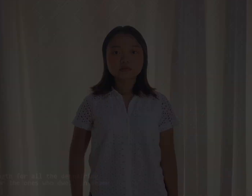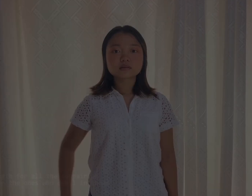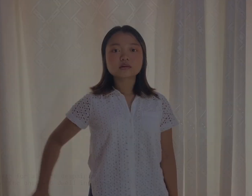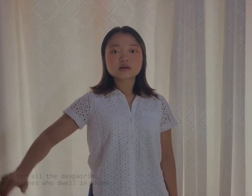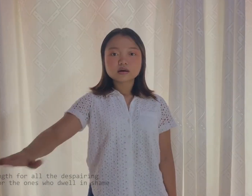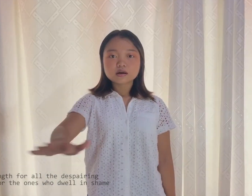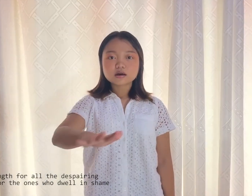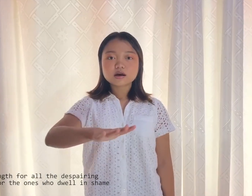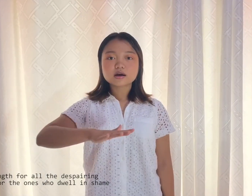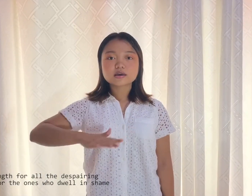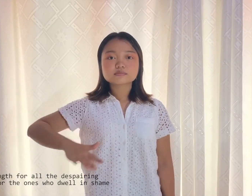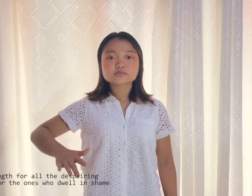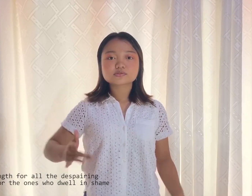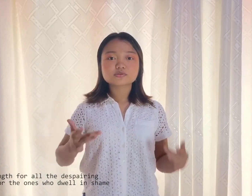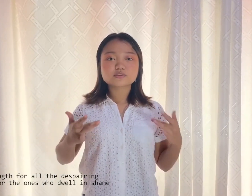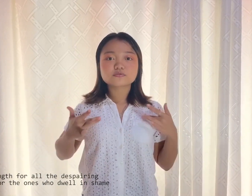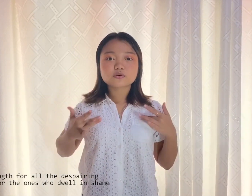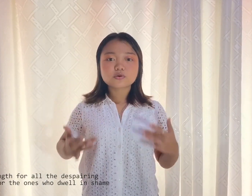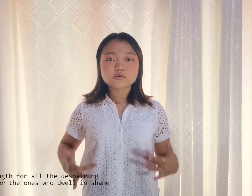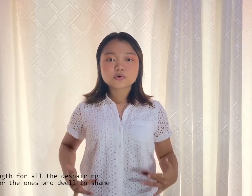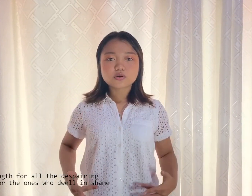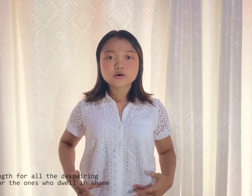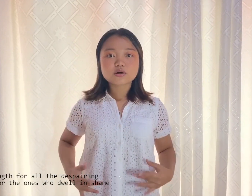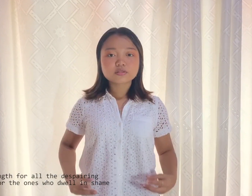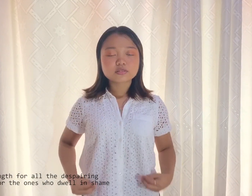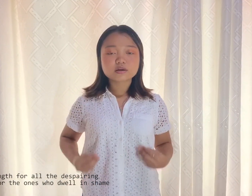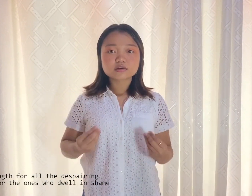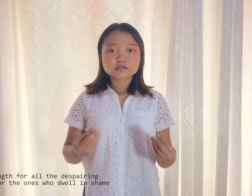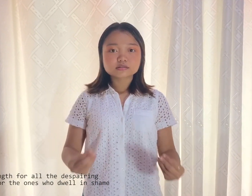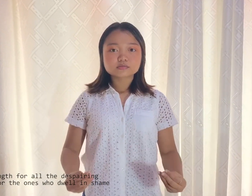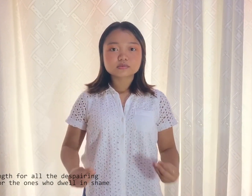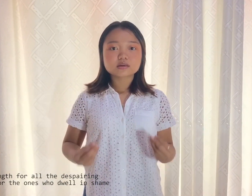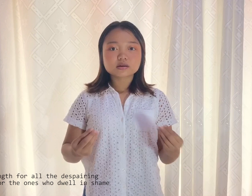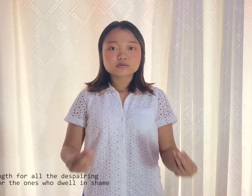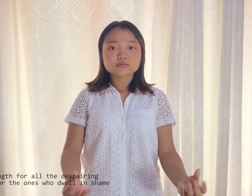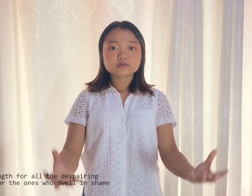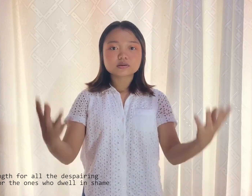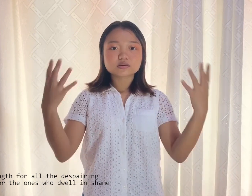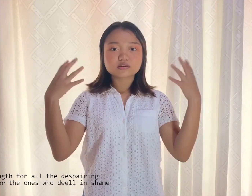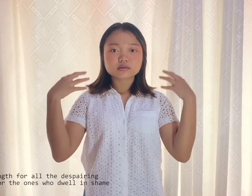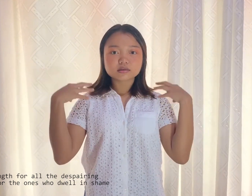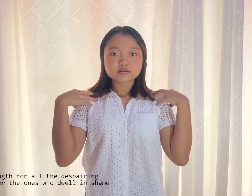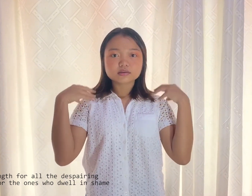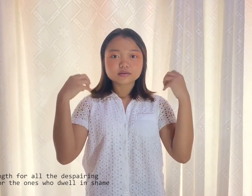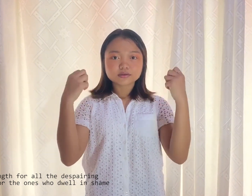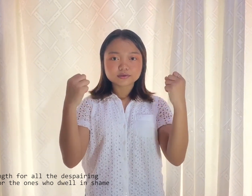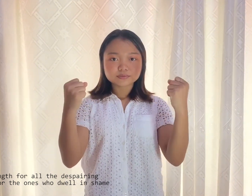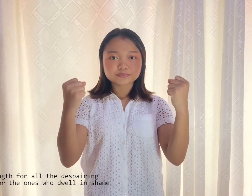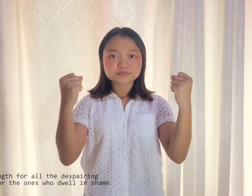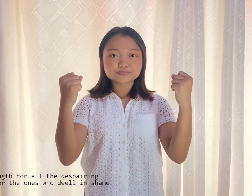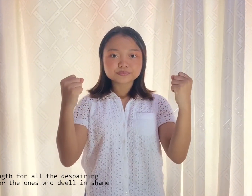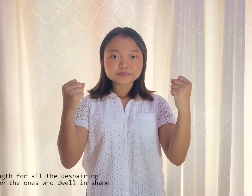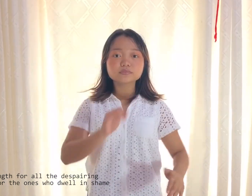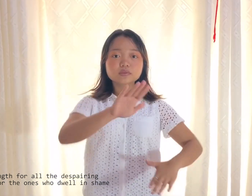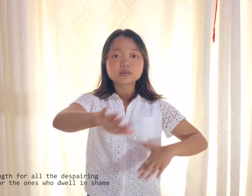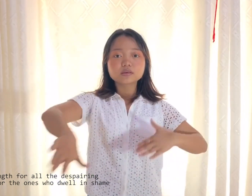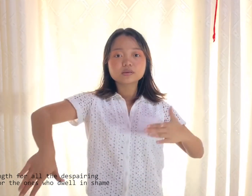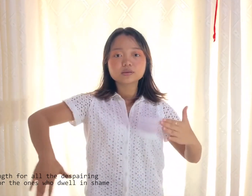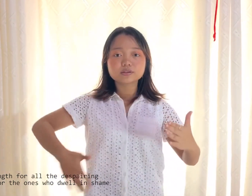I am strength for all the despairing. Healing